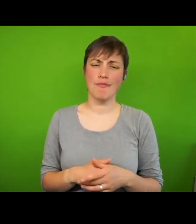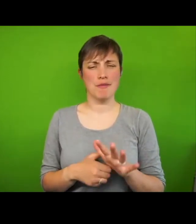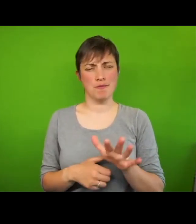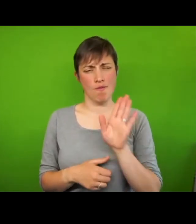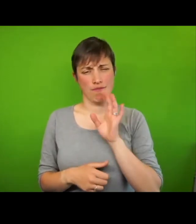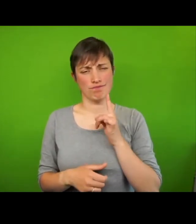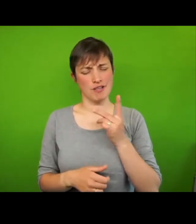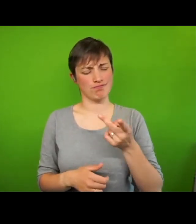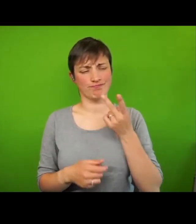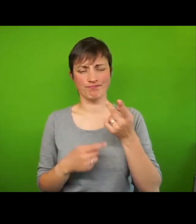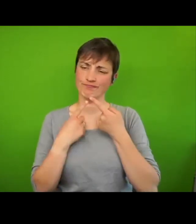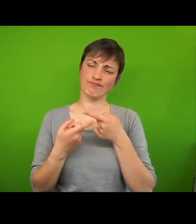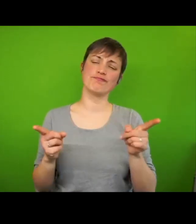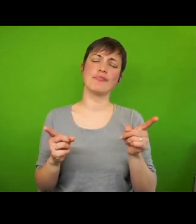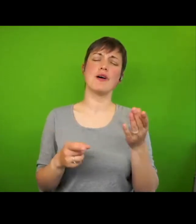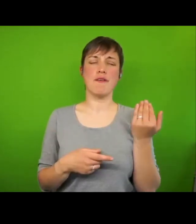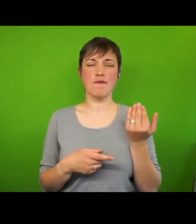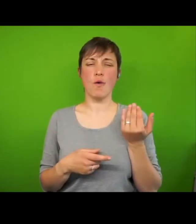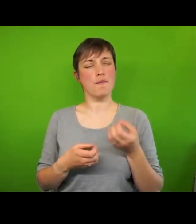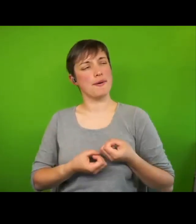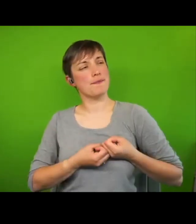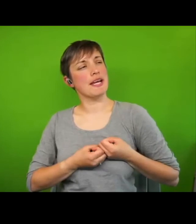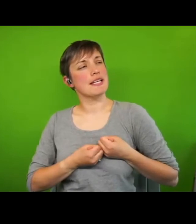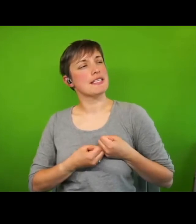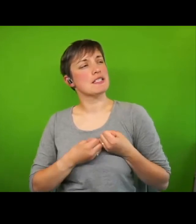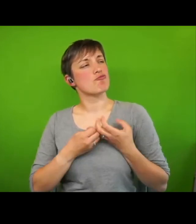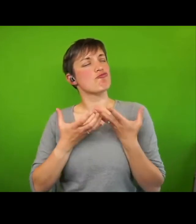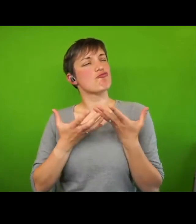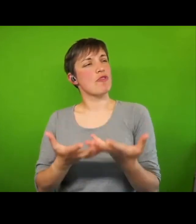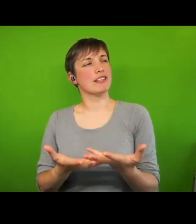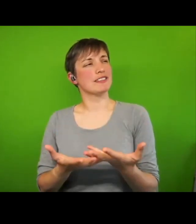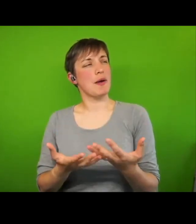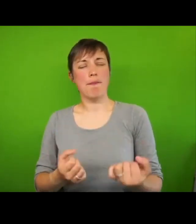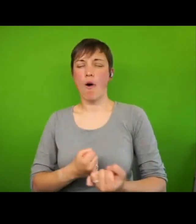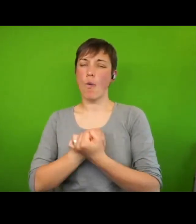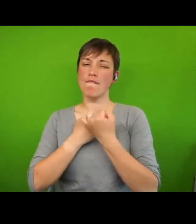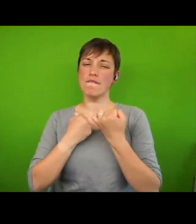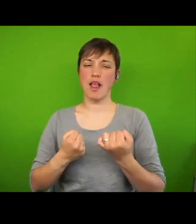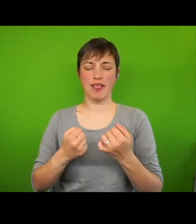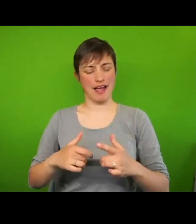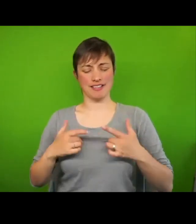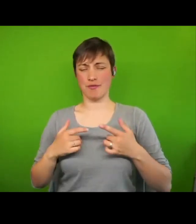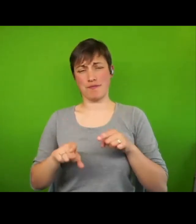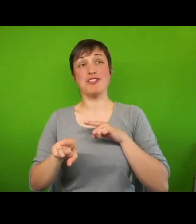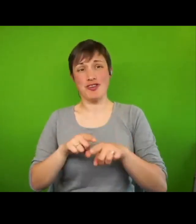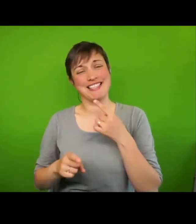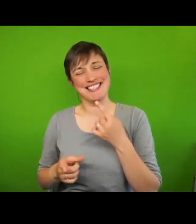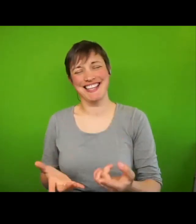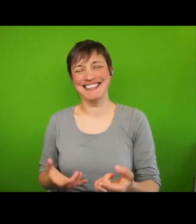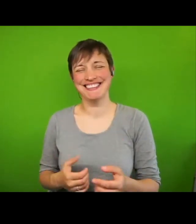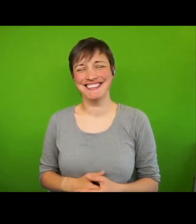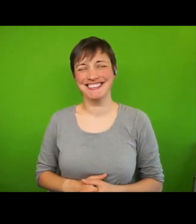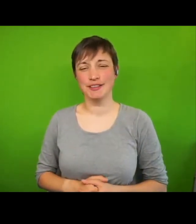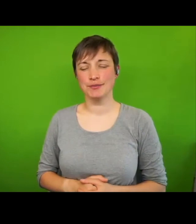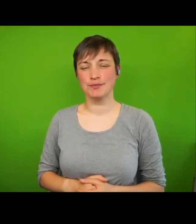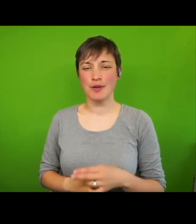but it expresses much more powerfully than I'm able to do the essence of what I've been trying to say, that